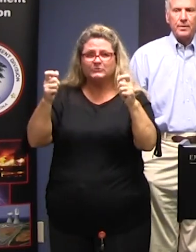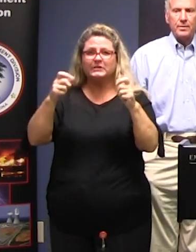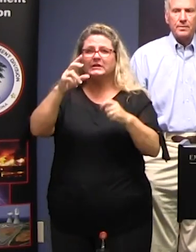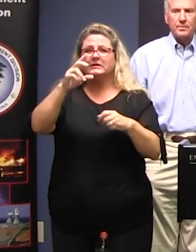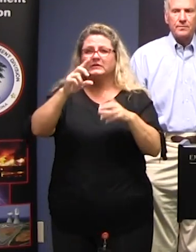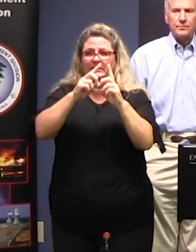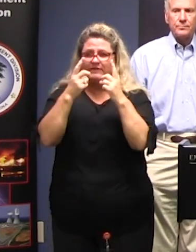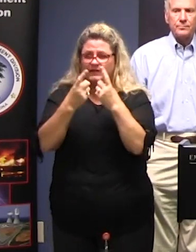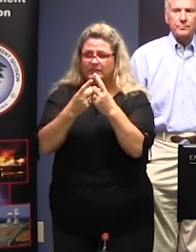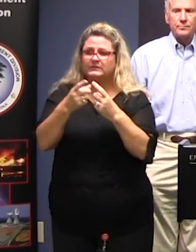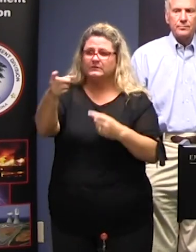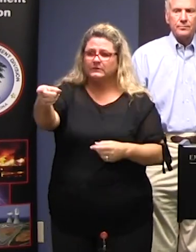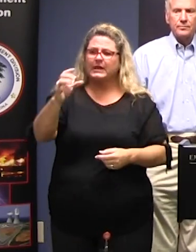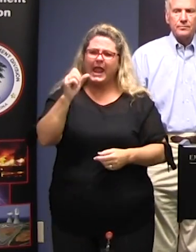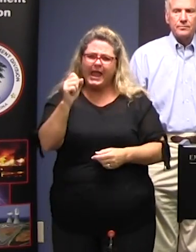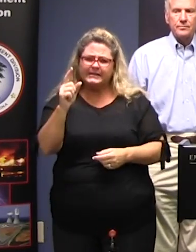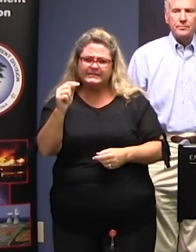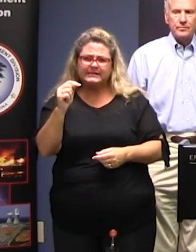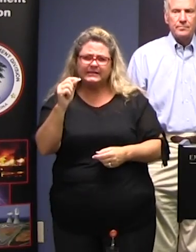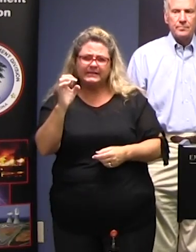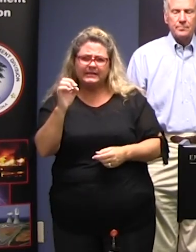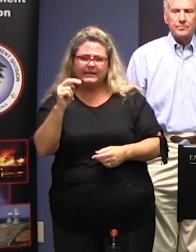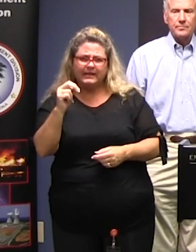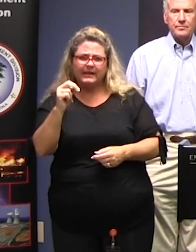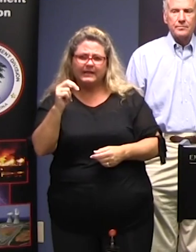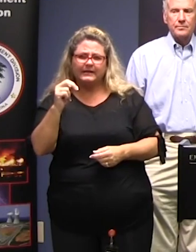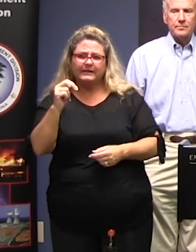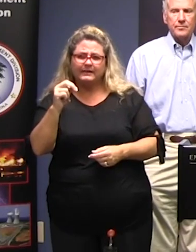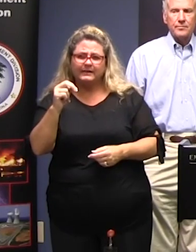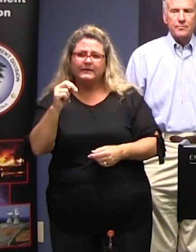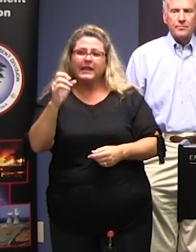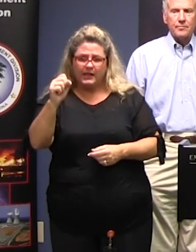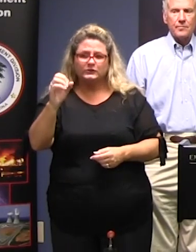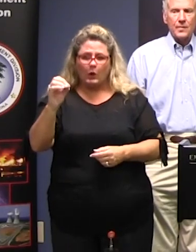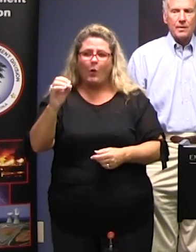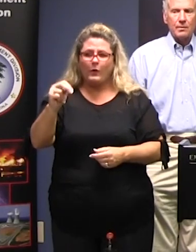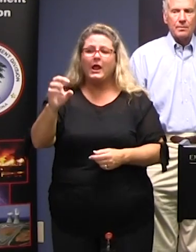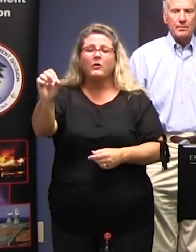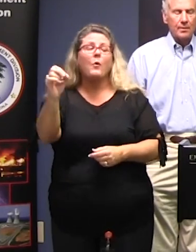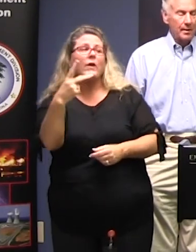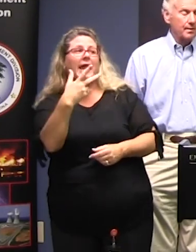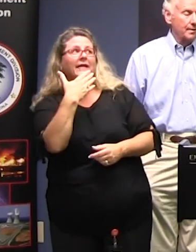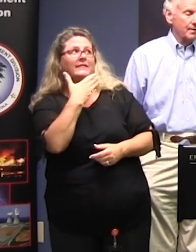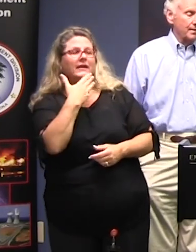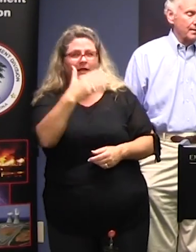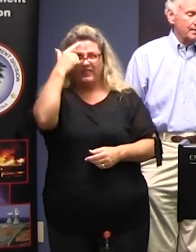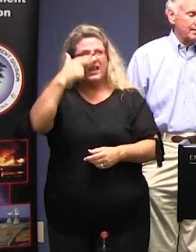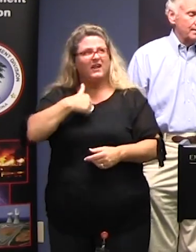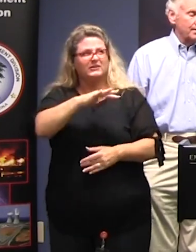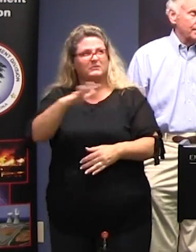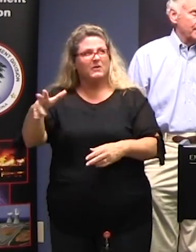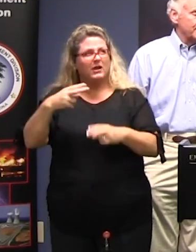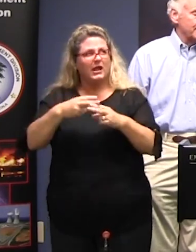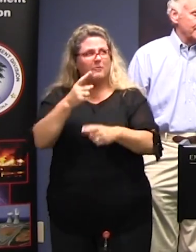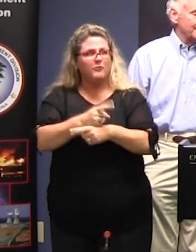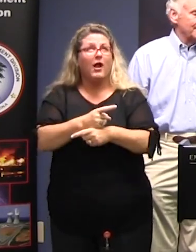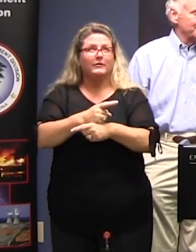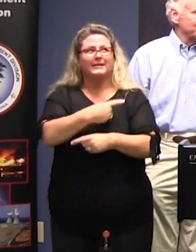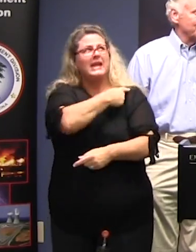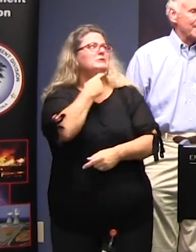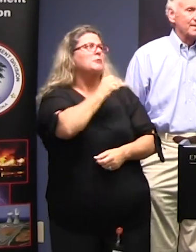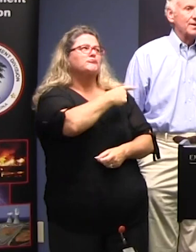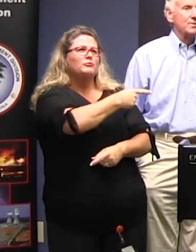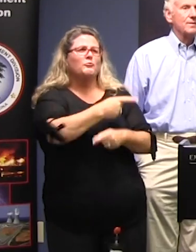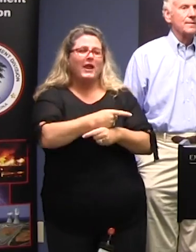director oh and s-t-e-n That's that way. I think I got it right I think that's it